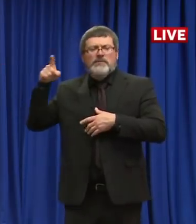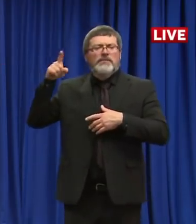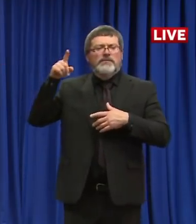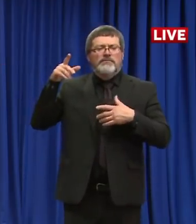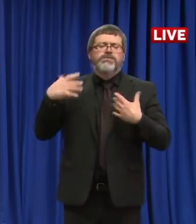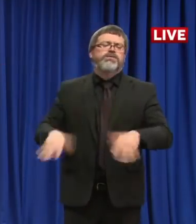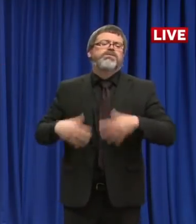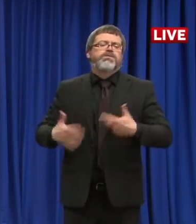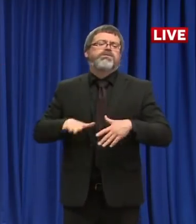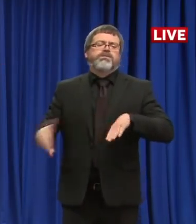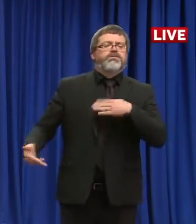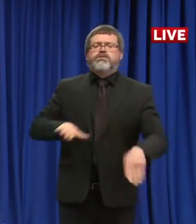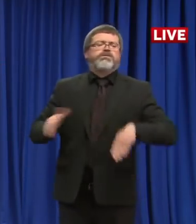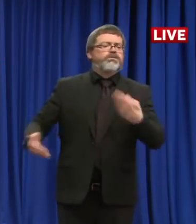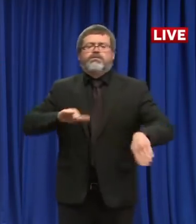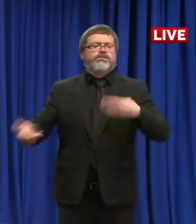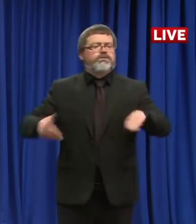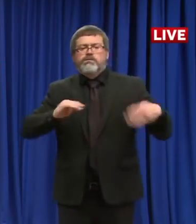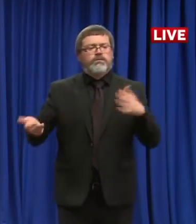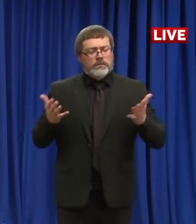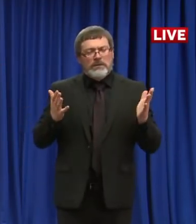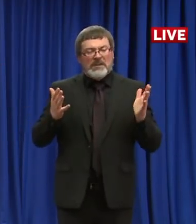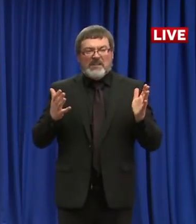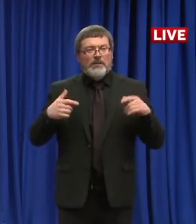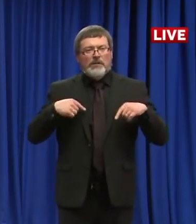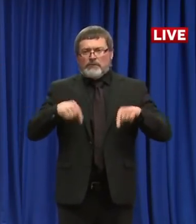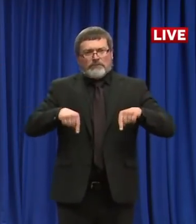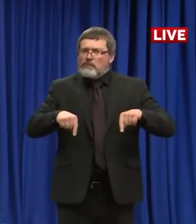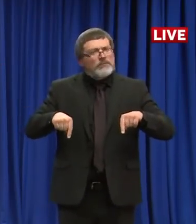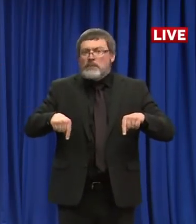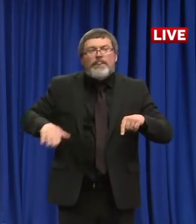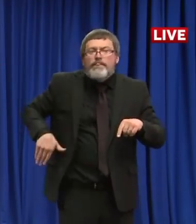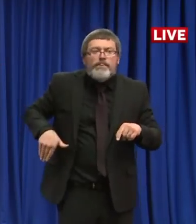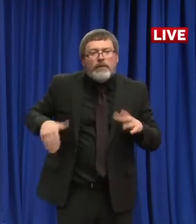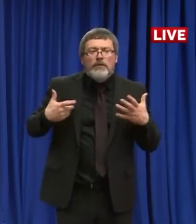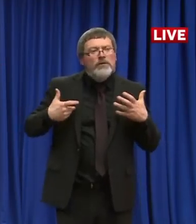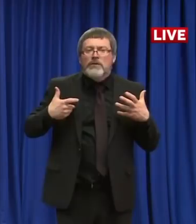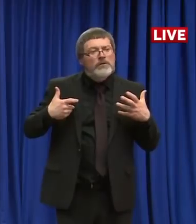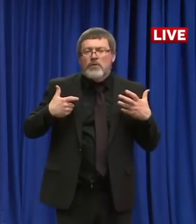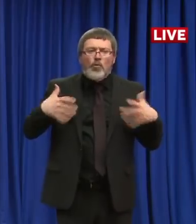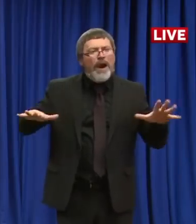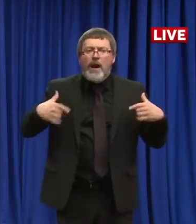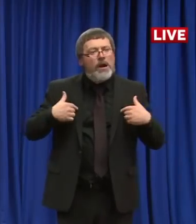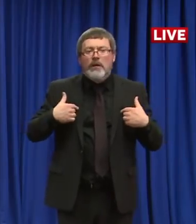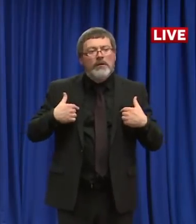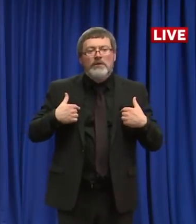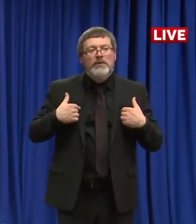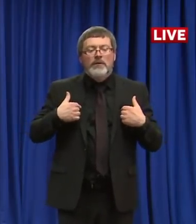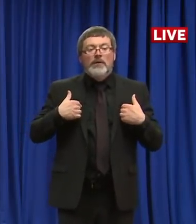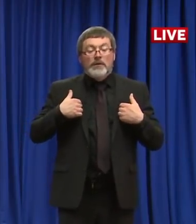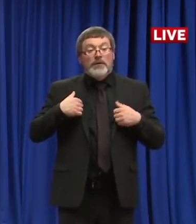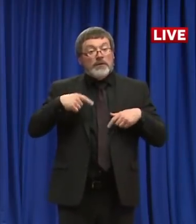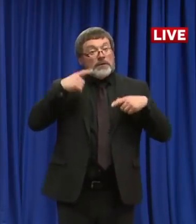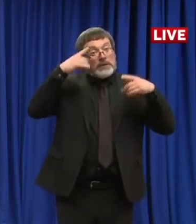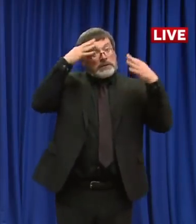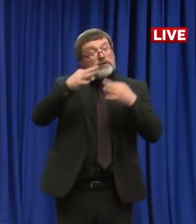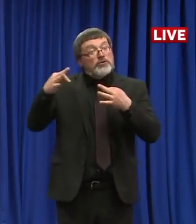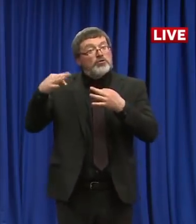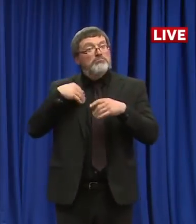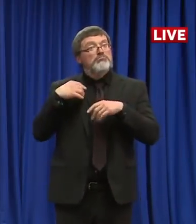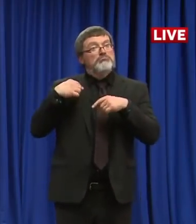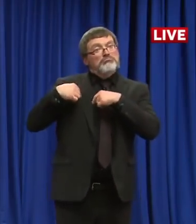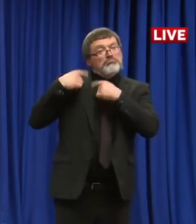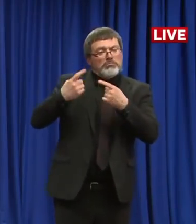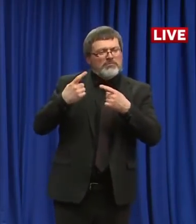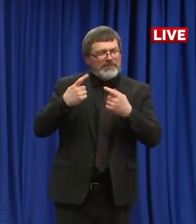decisions incredibly difficult decisions that I've had to make have had a beneficial effect. And exactly